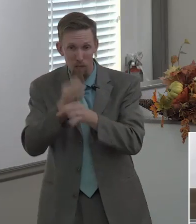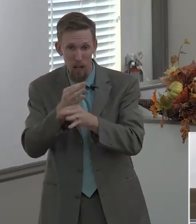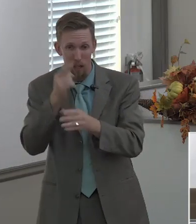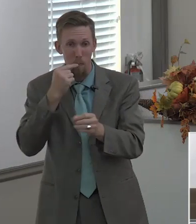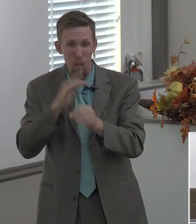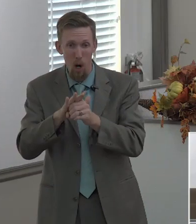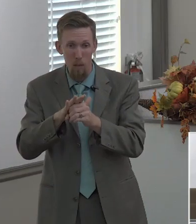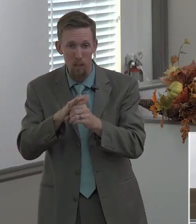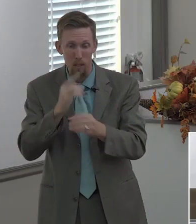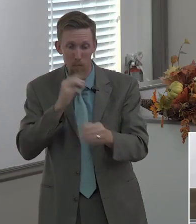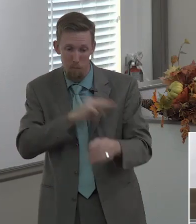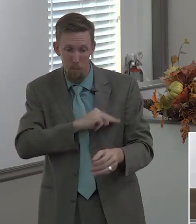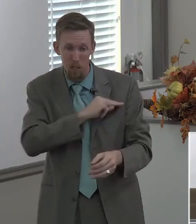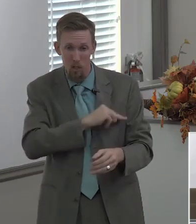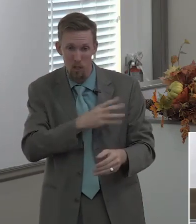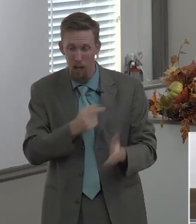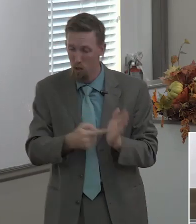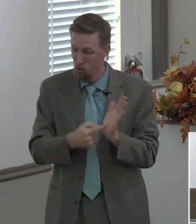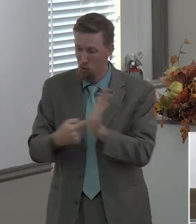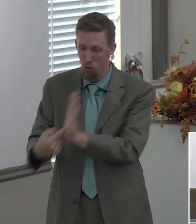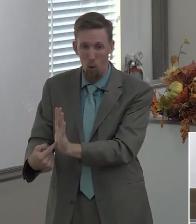in the bible